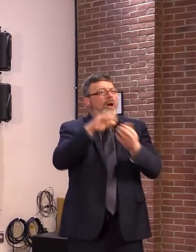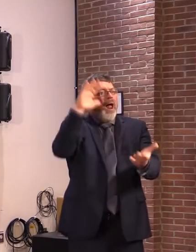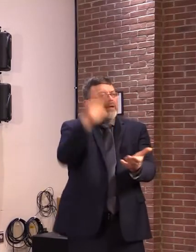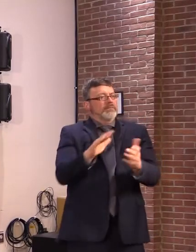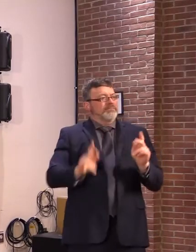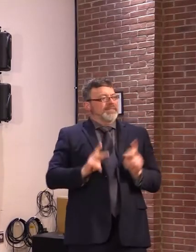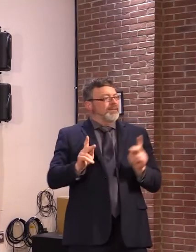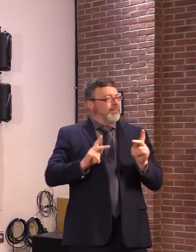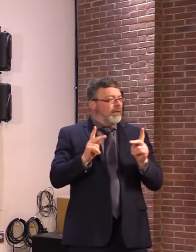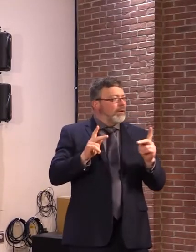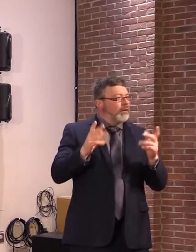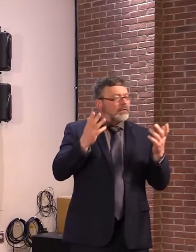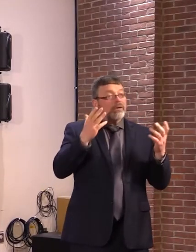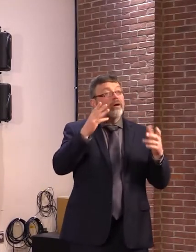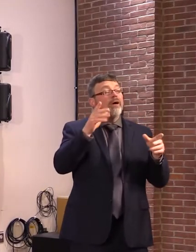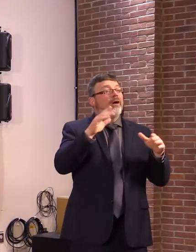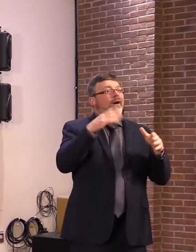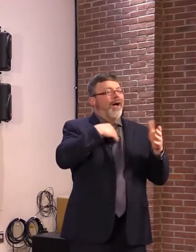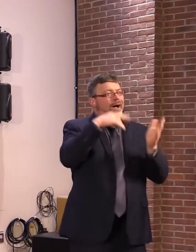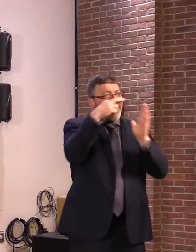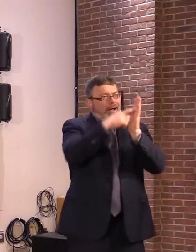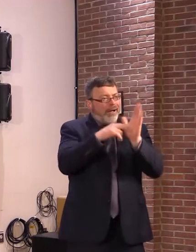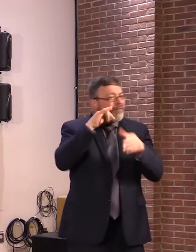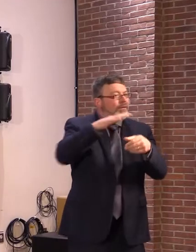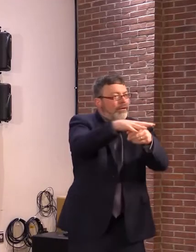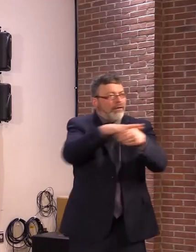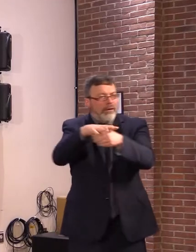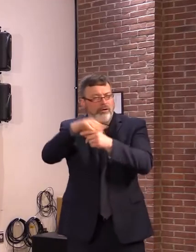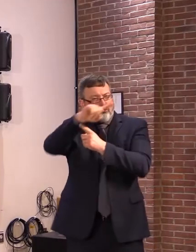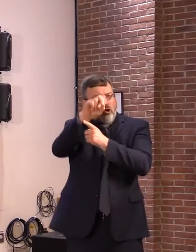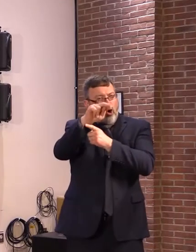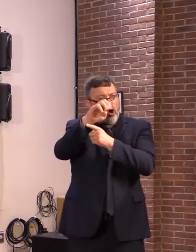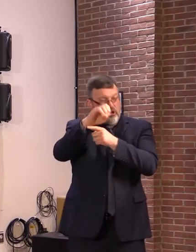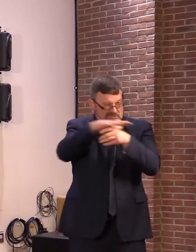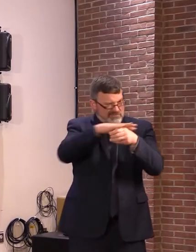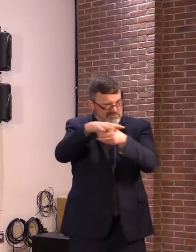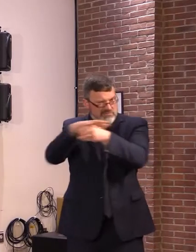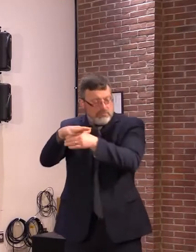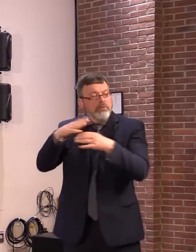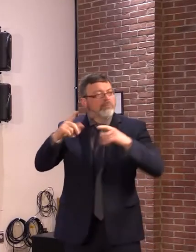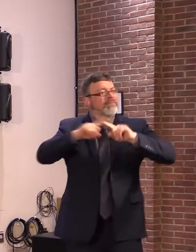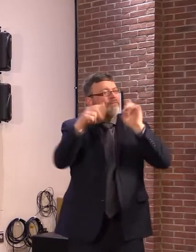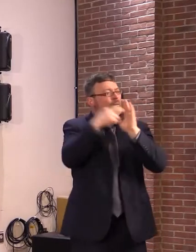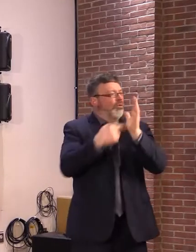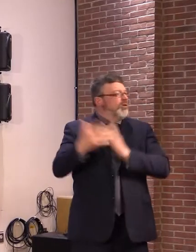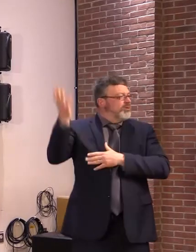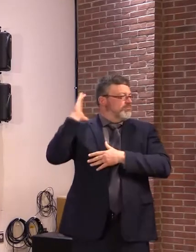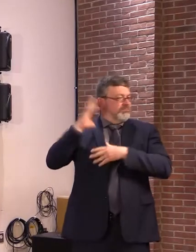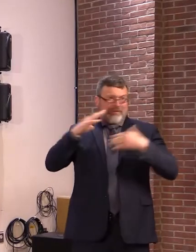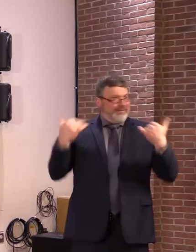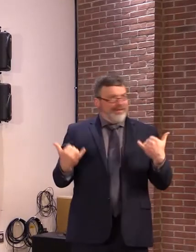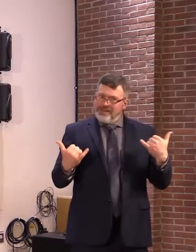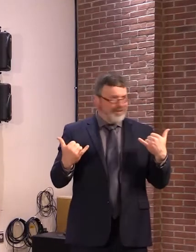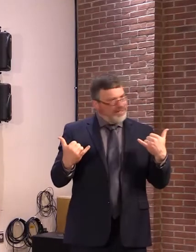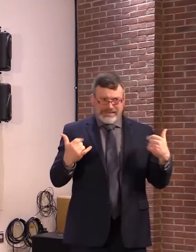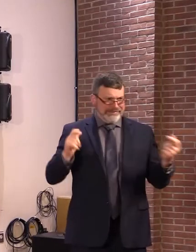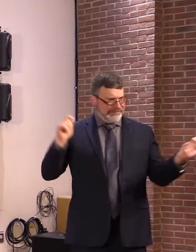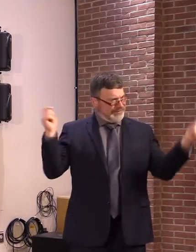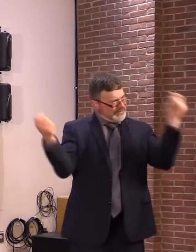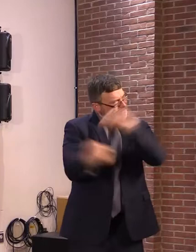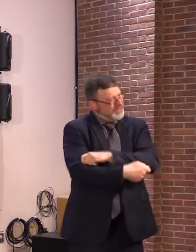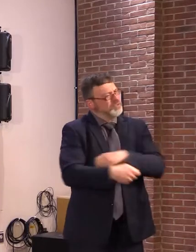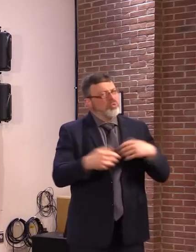groups came together and agreed that there's a thoughtful way to change the way we conserve land to make it actually more protective